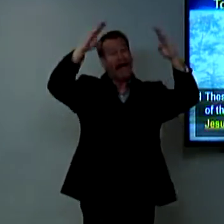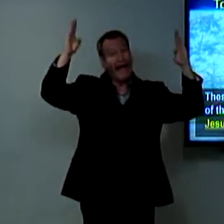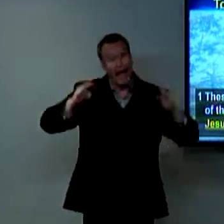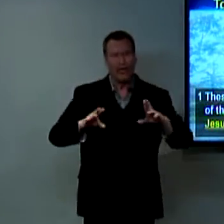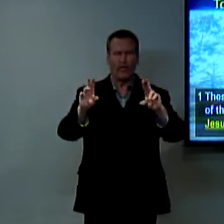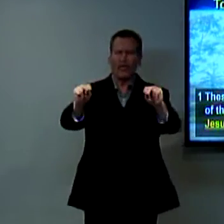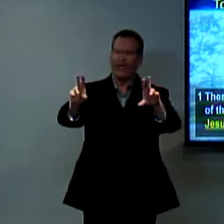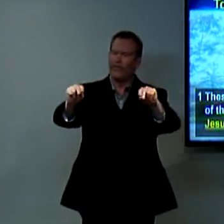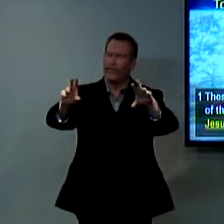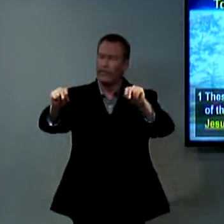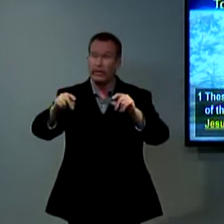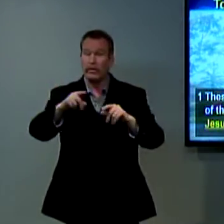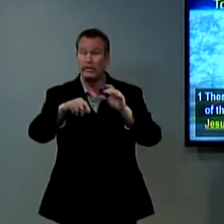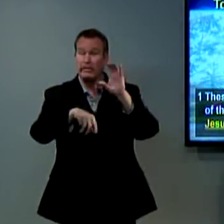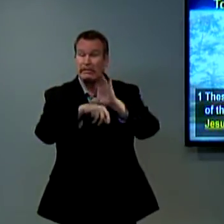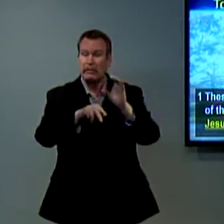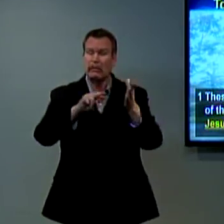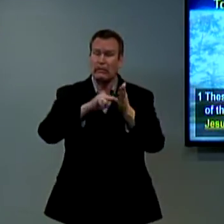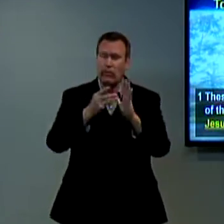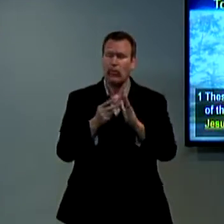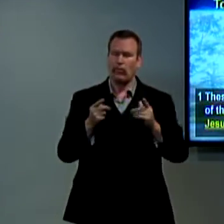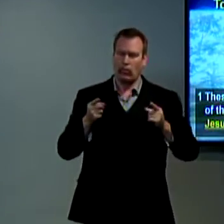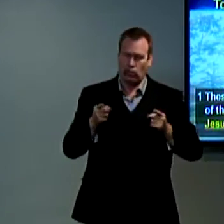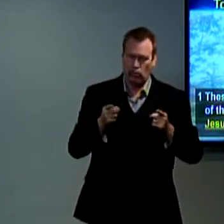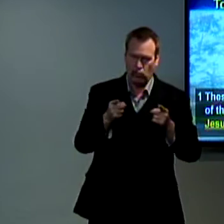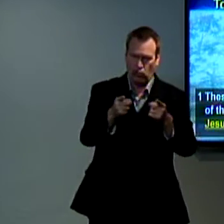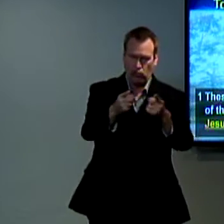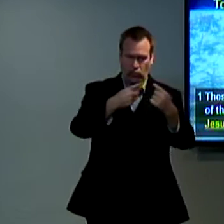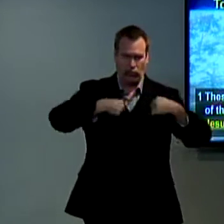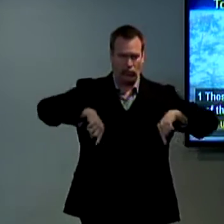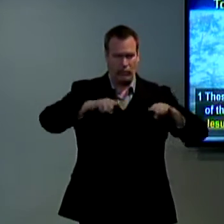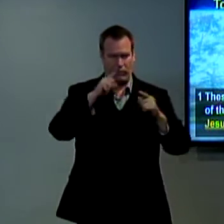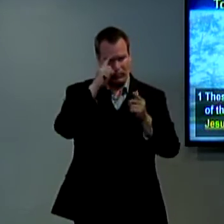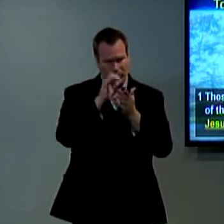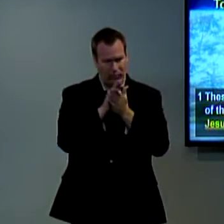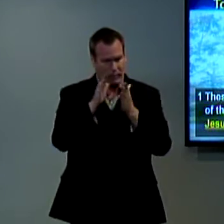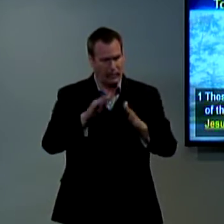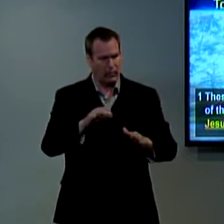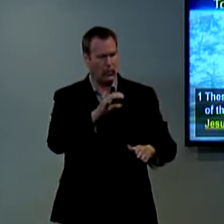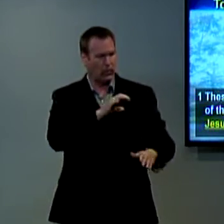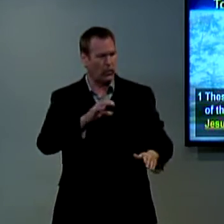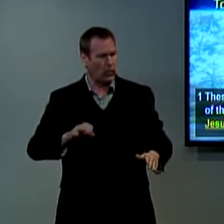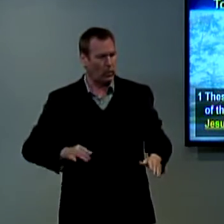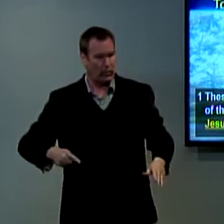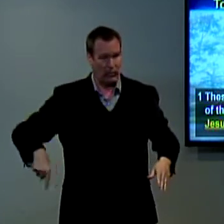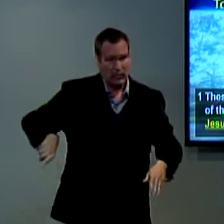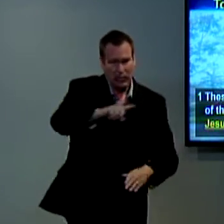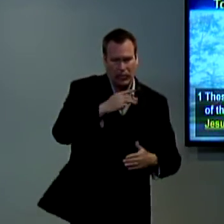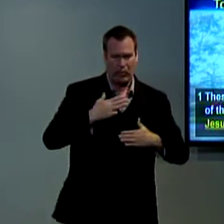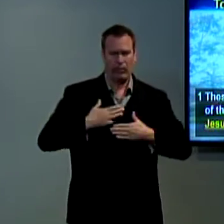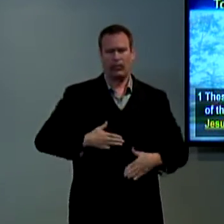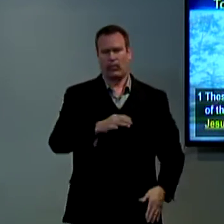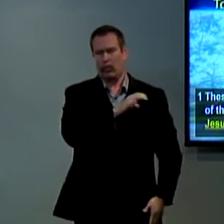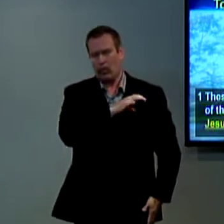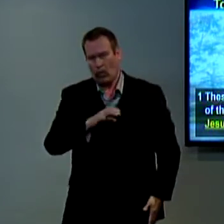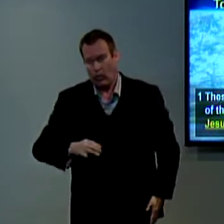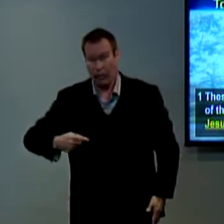and people would often think a church is a building but a church means this group of people who have been called out as believers in Jesus Christ the